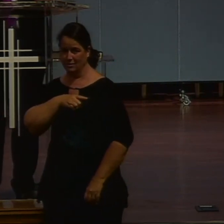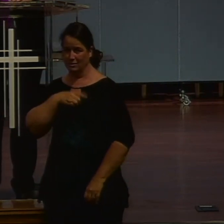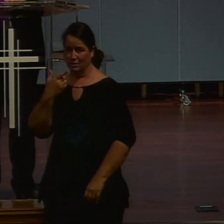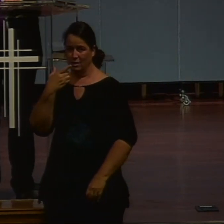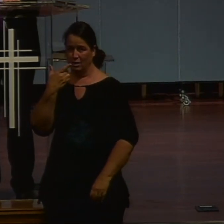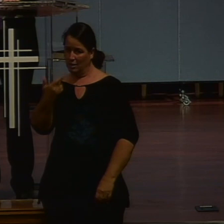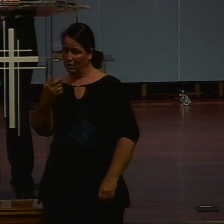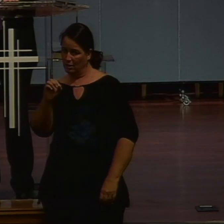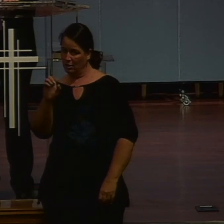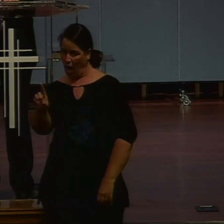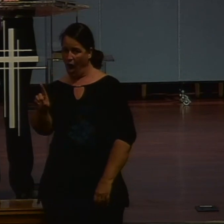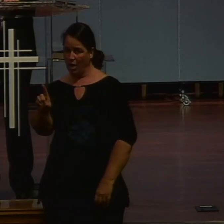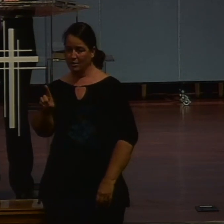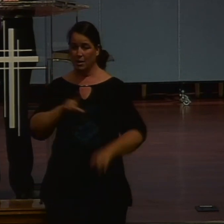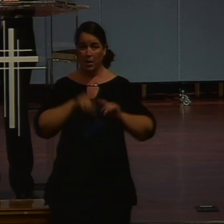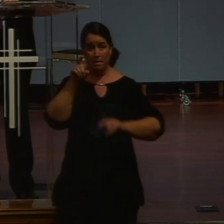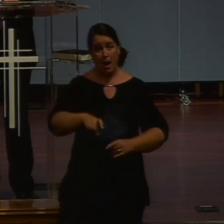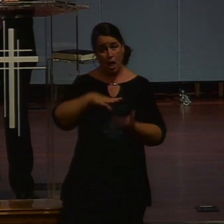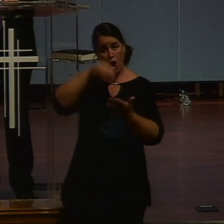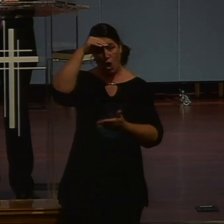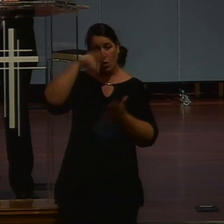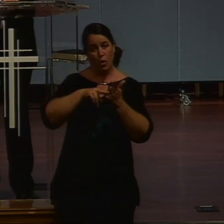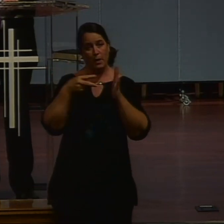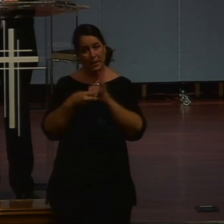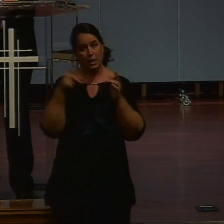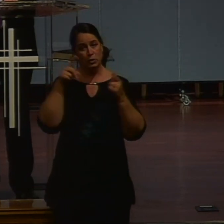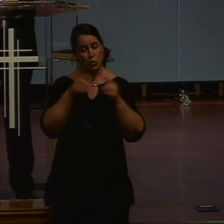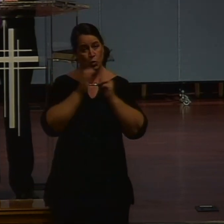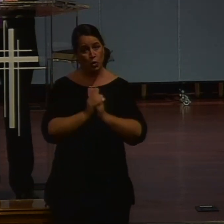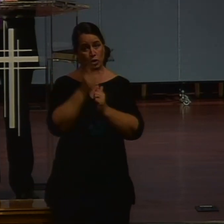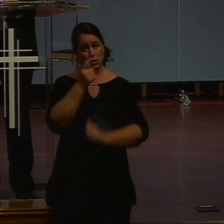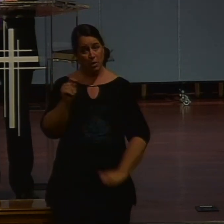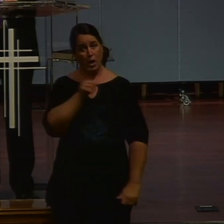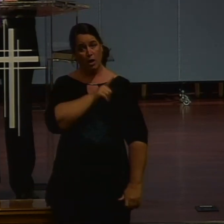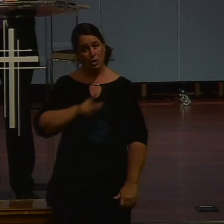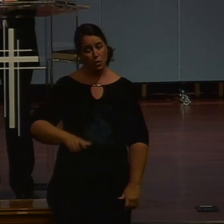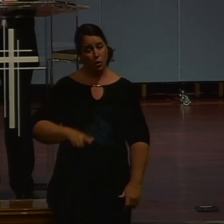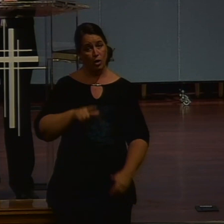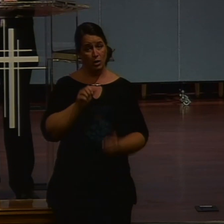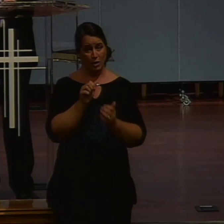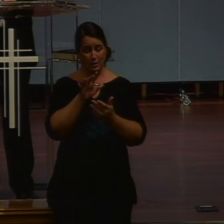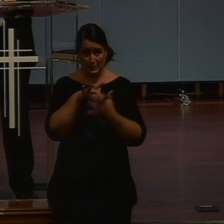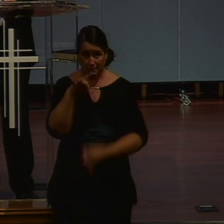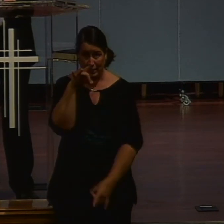And so dear ones. We must. Learn. What it means. To worship. The Lord. In spirit.